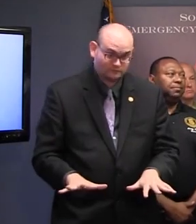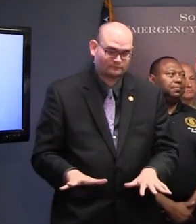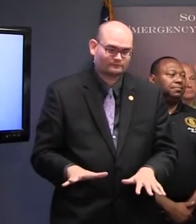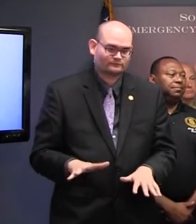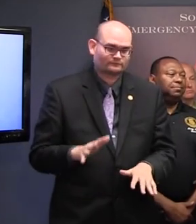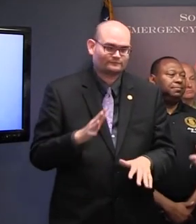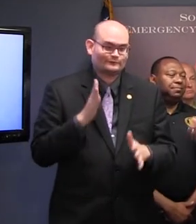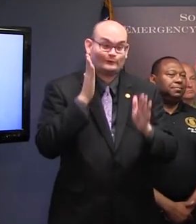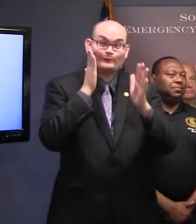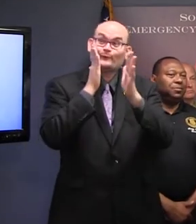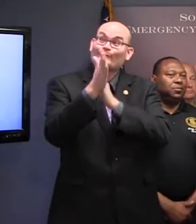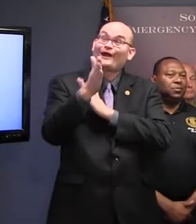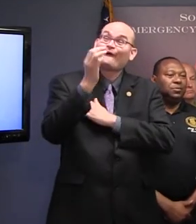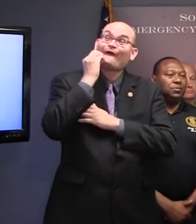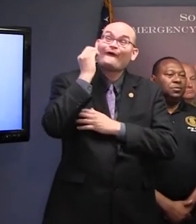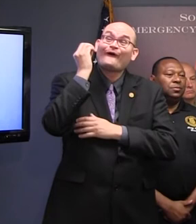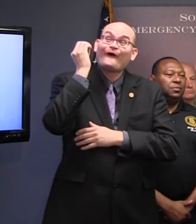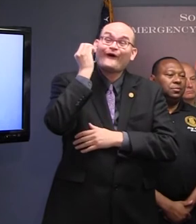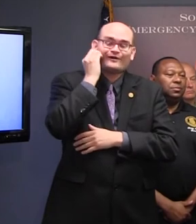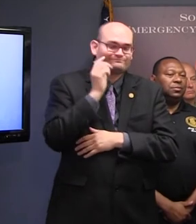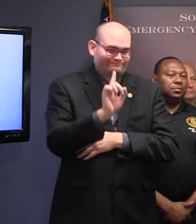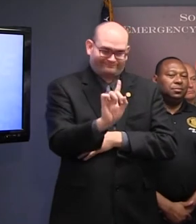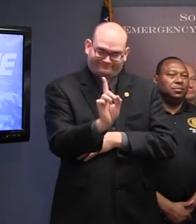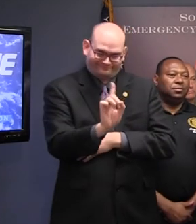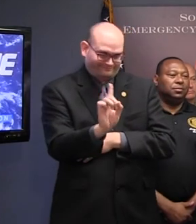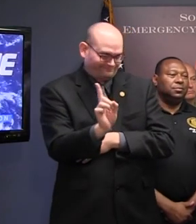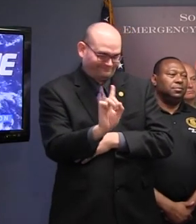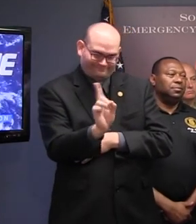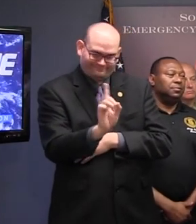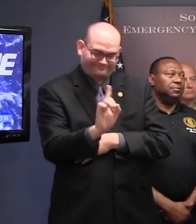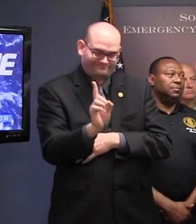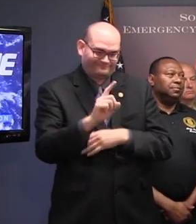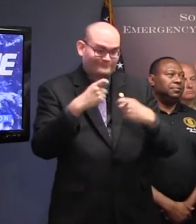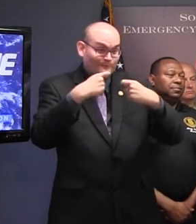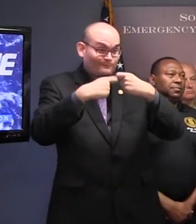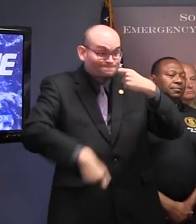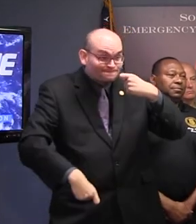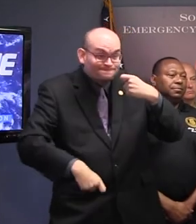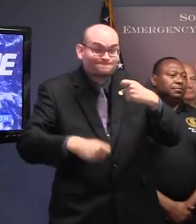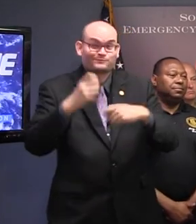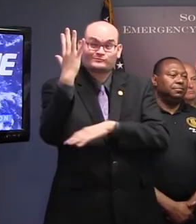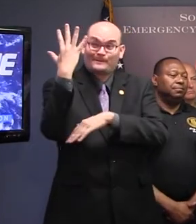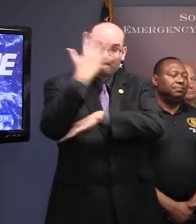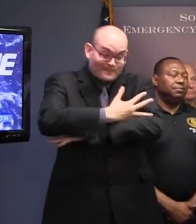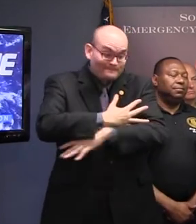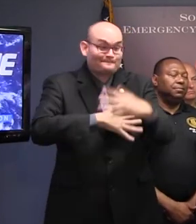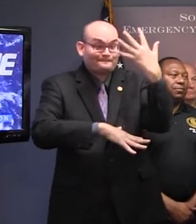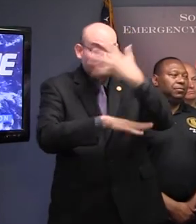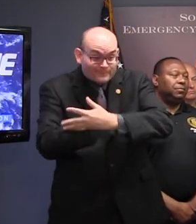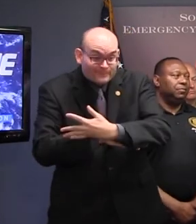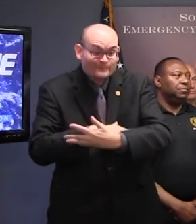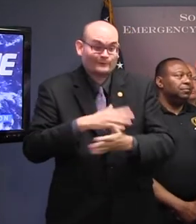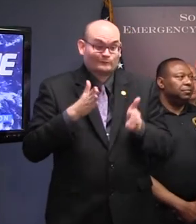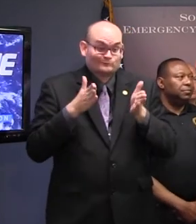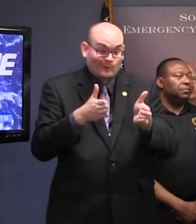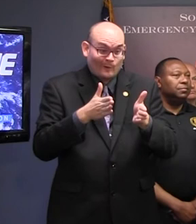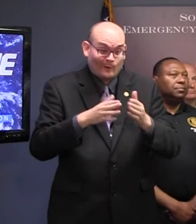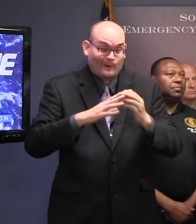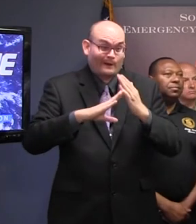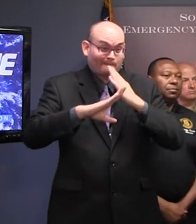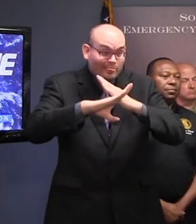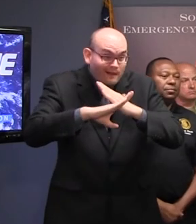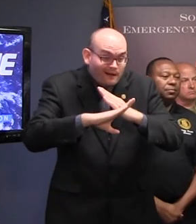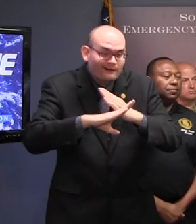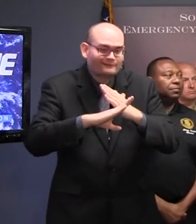home or go to their office because you have power lines down, you have roads blocked, no telling what sort of situation there will be. So